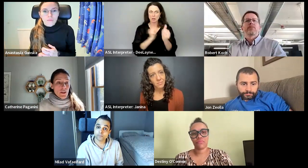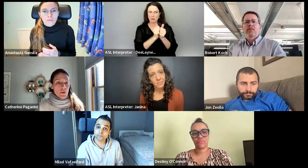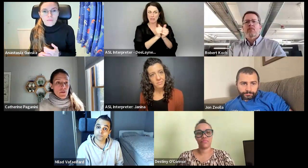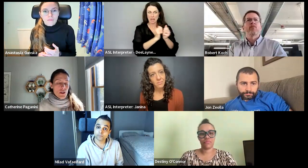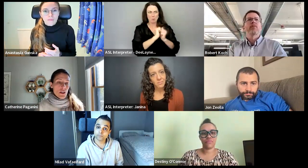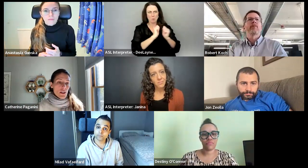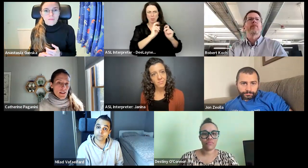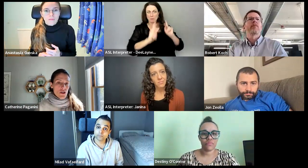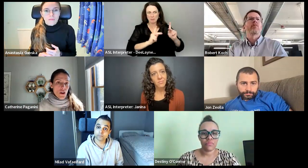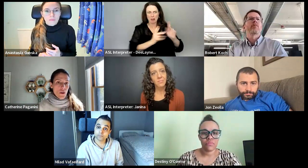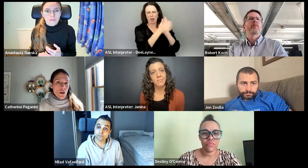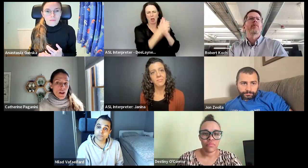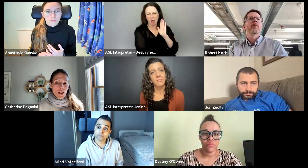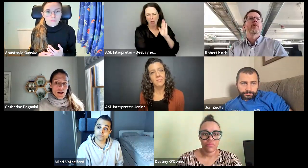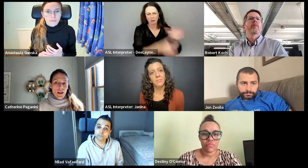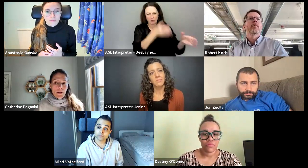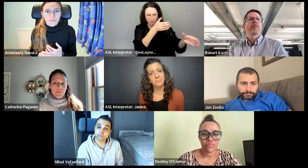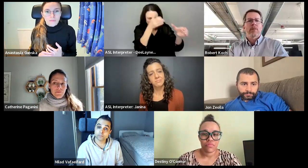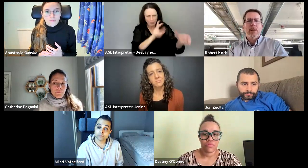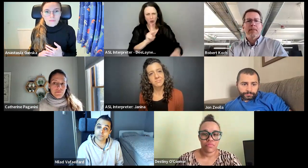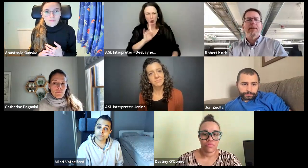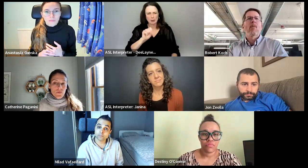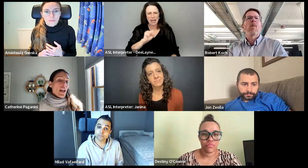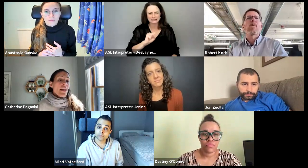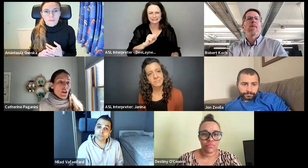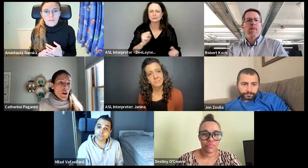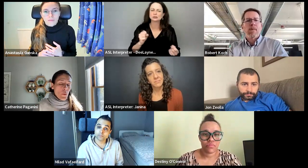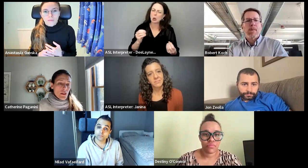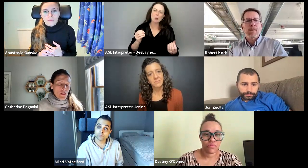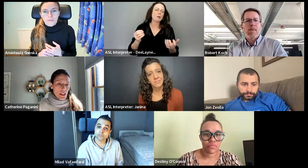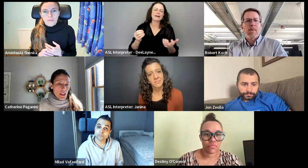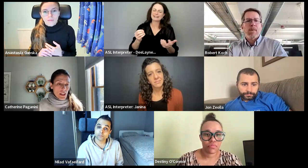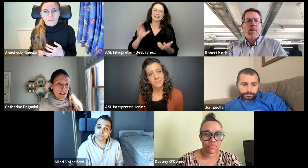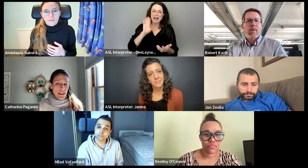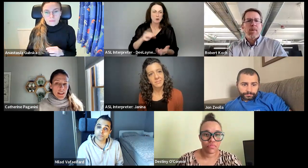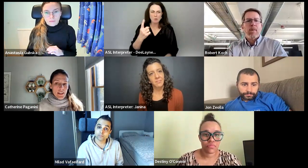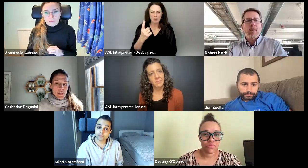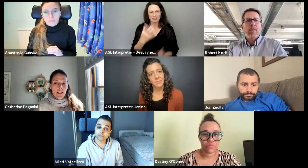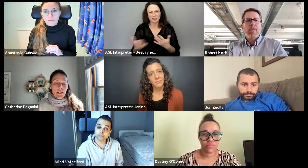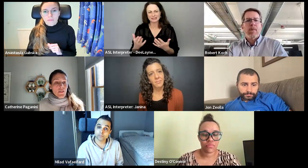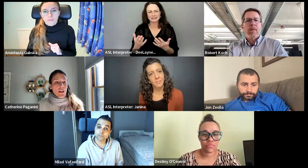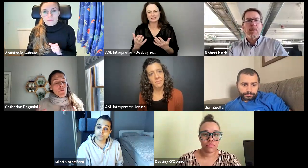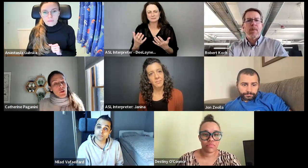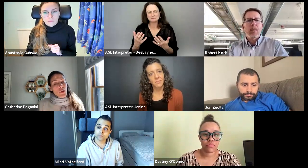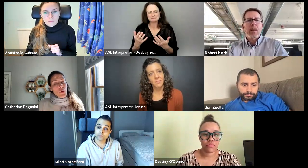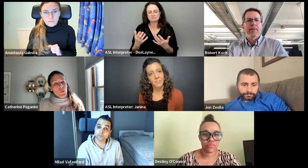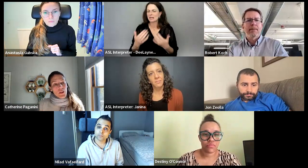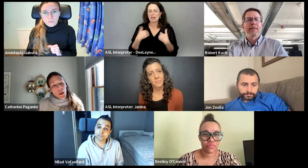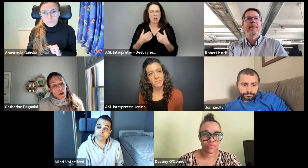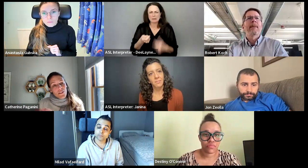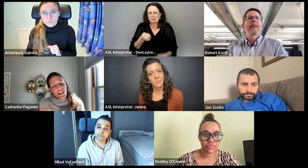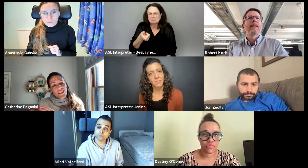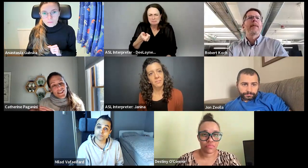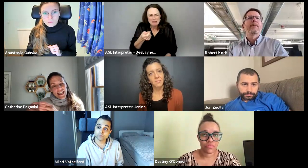people who are very proficient in that. So, yeah. And I know one of the things is that there are very few